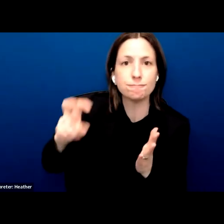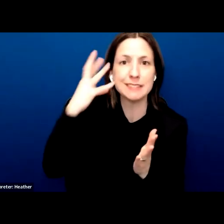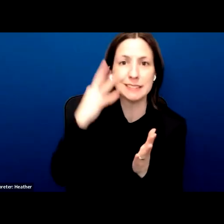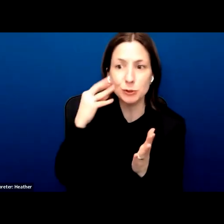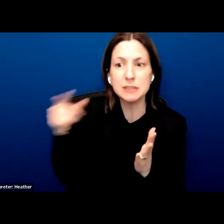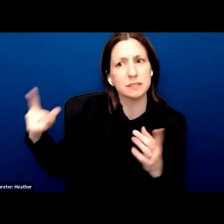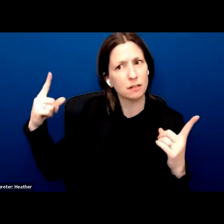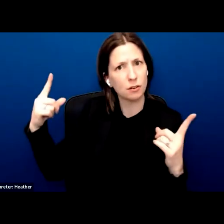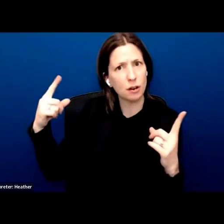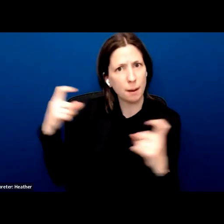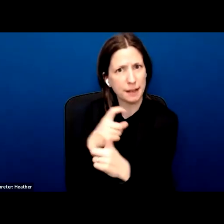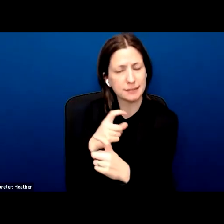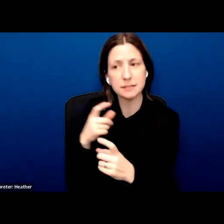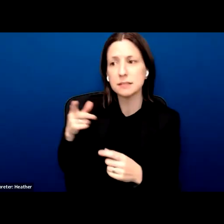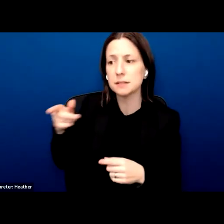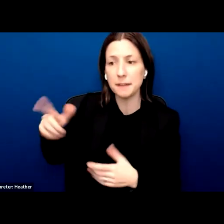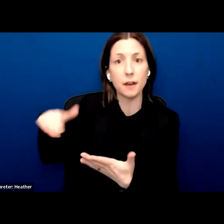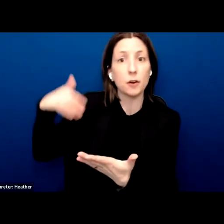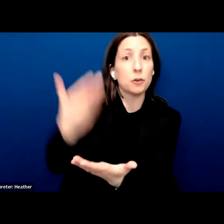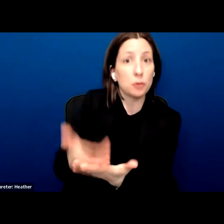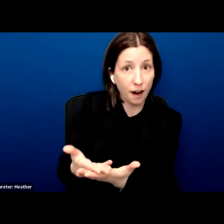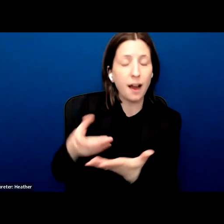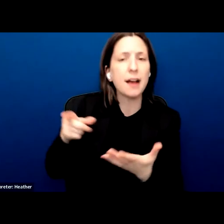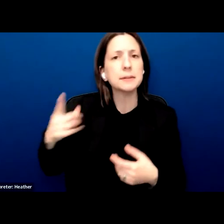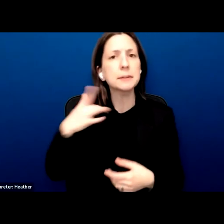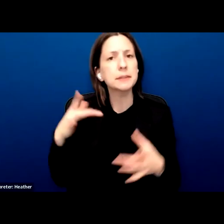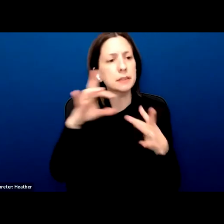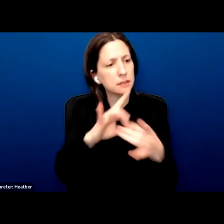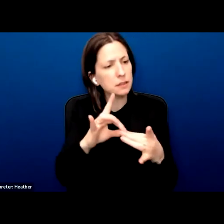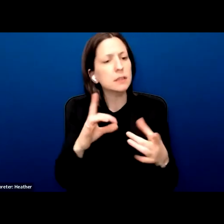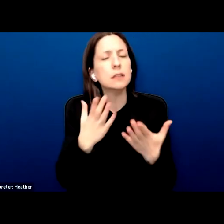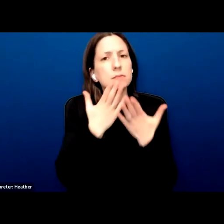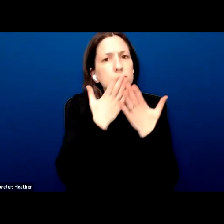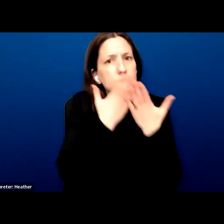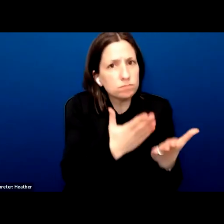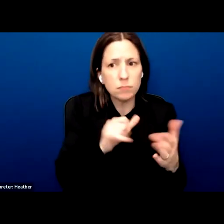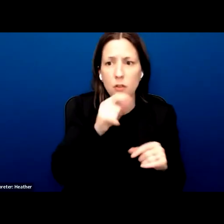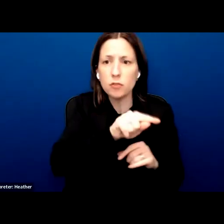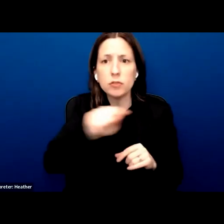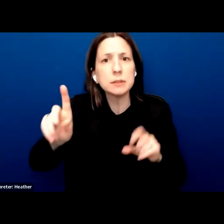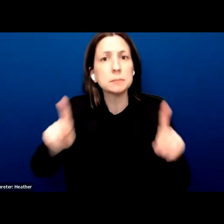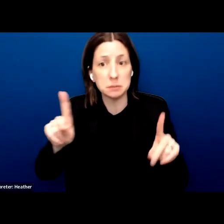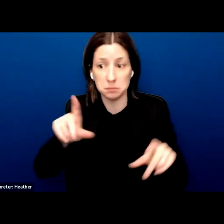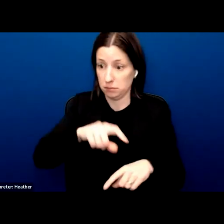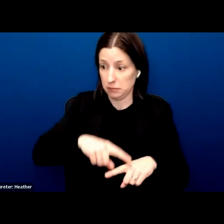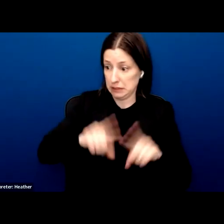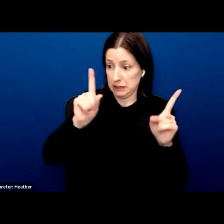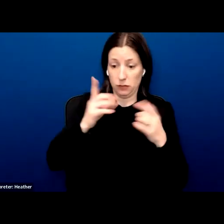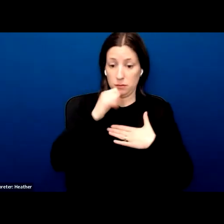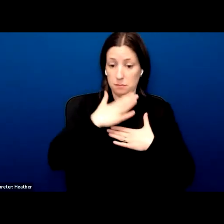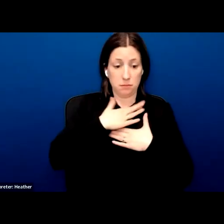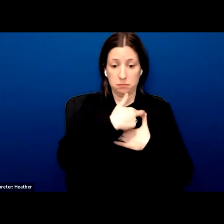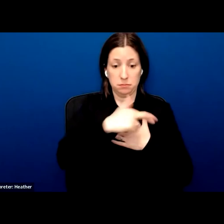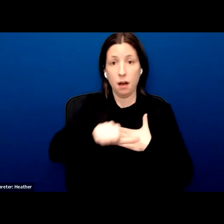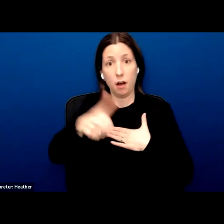of that, they express their gratitude for the way they have been cared for by others of other faith traditions. If you then